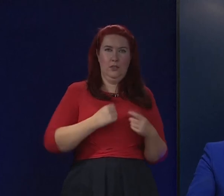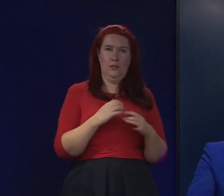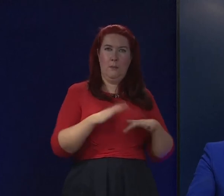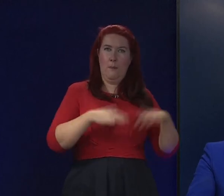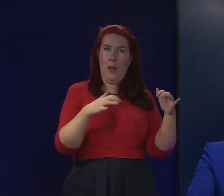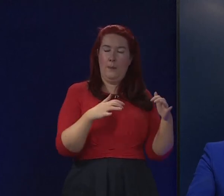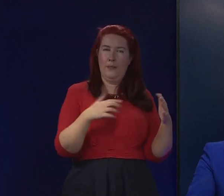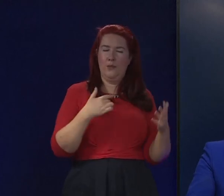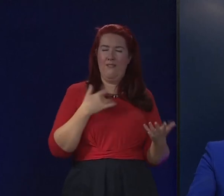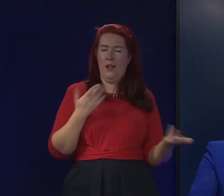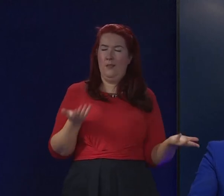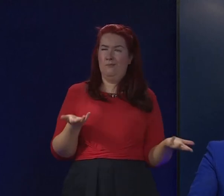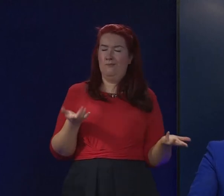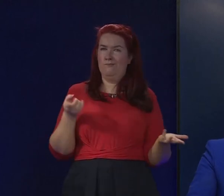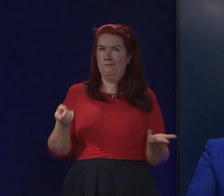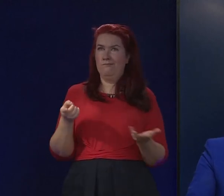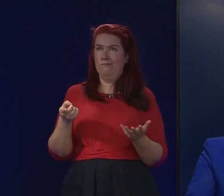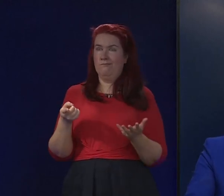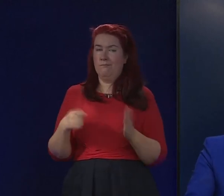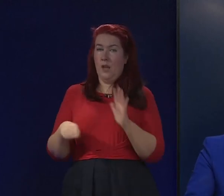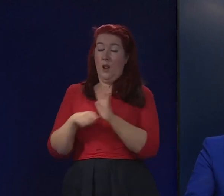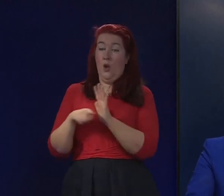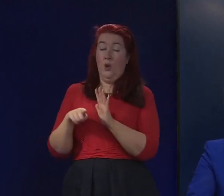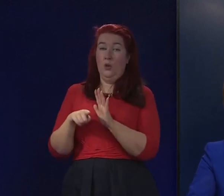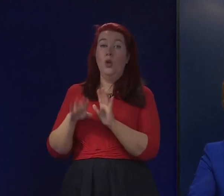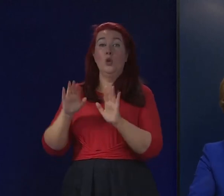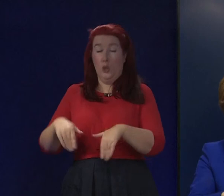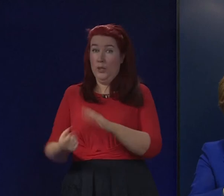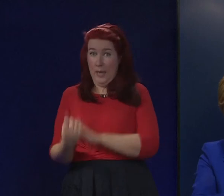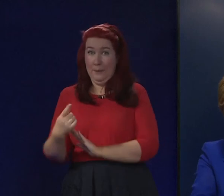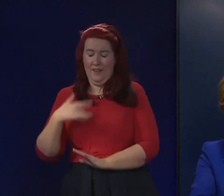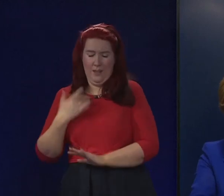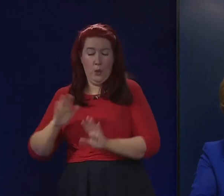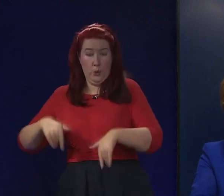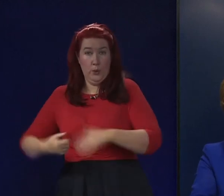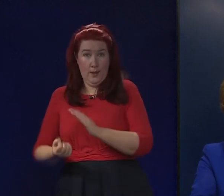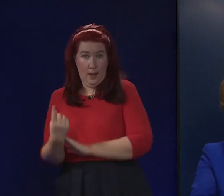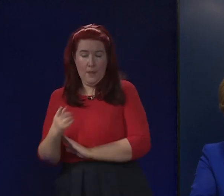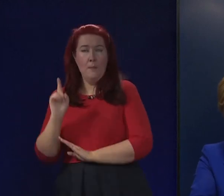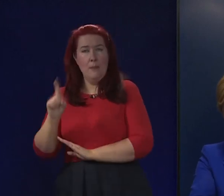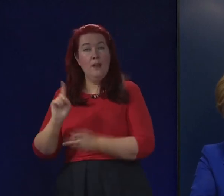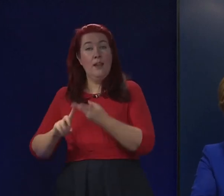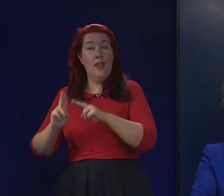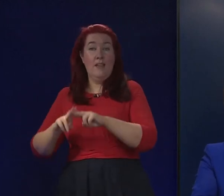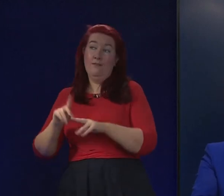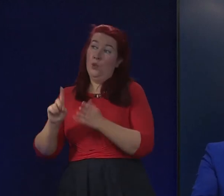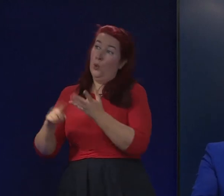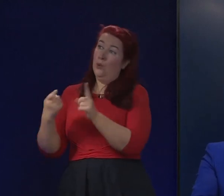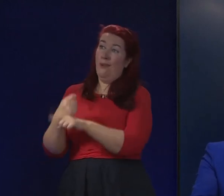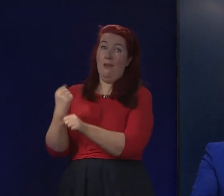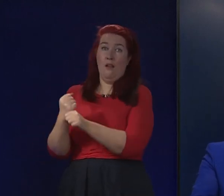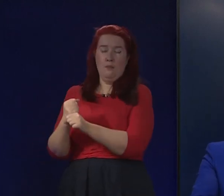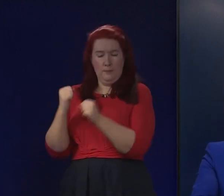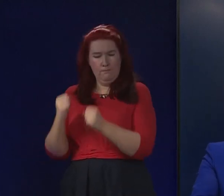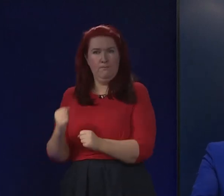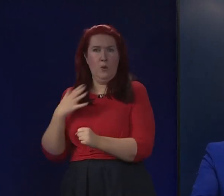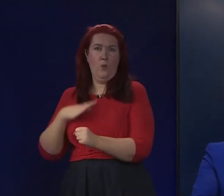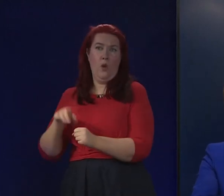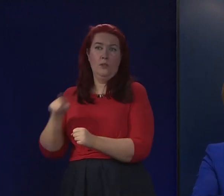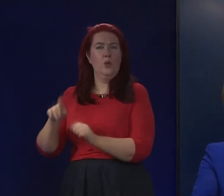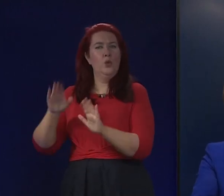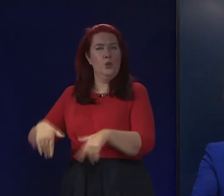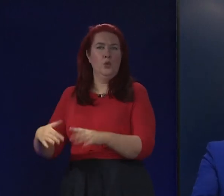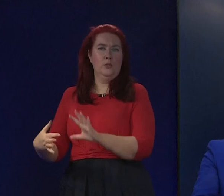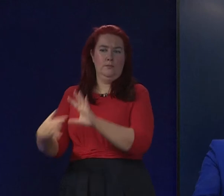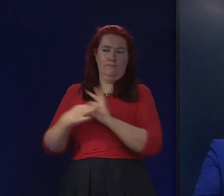legislation, well, legislation shouldn't happen, take that as read, but if the government is intent on going forward with it, they should not apply it to